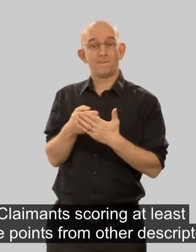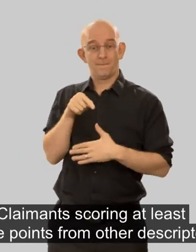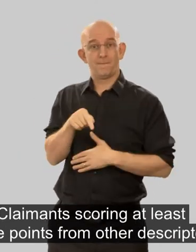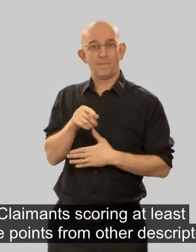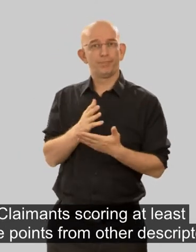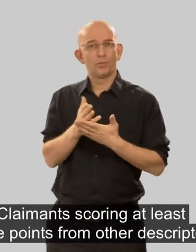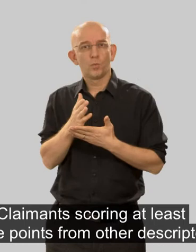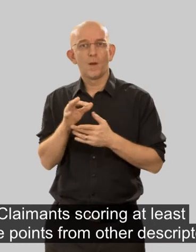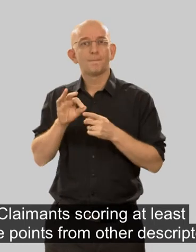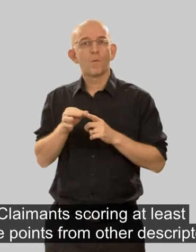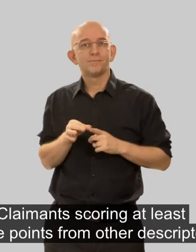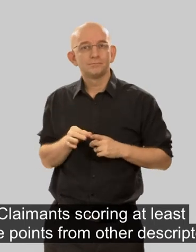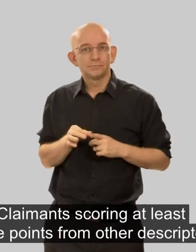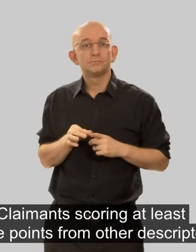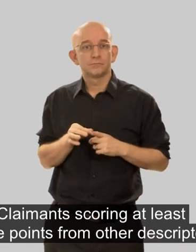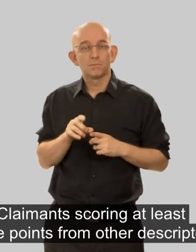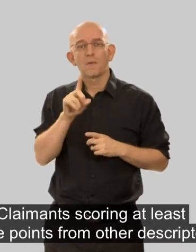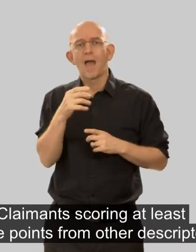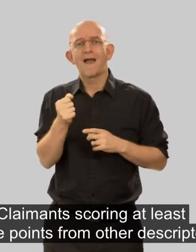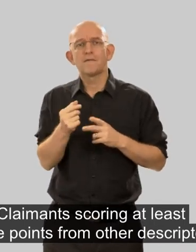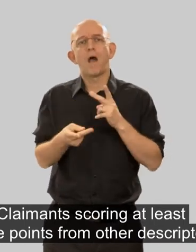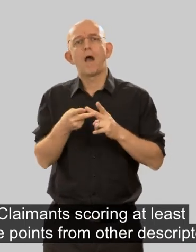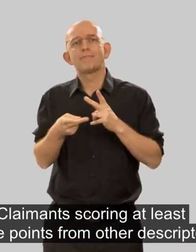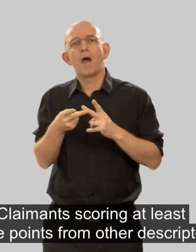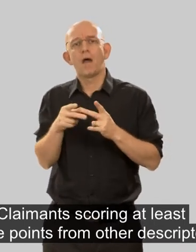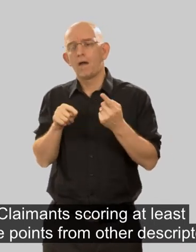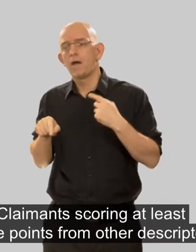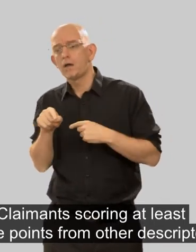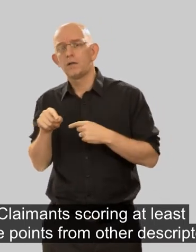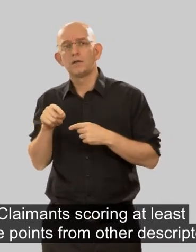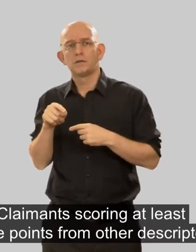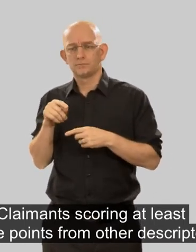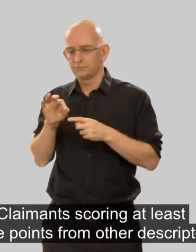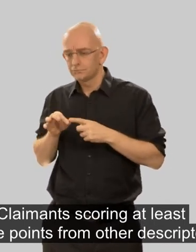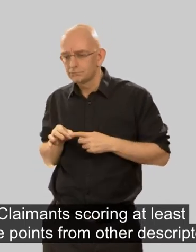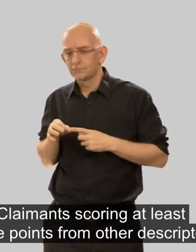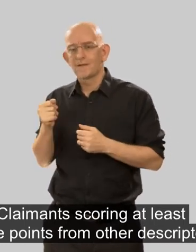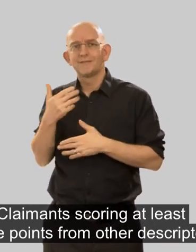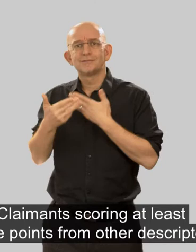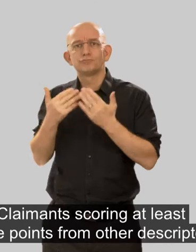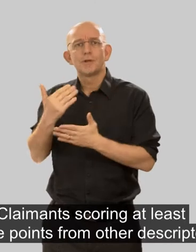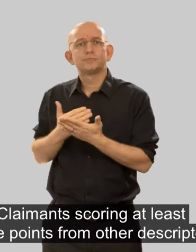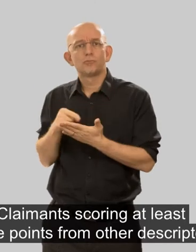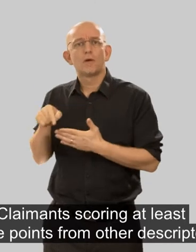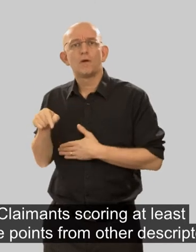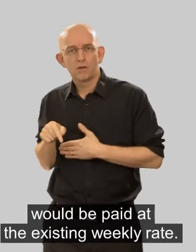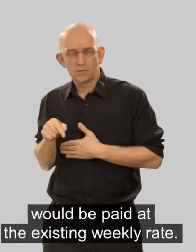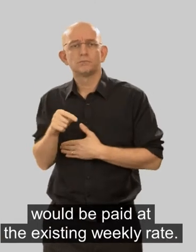claimants scoring at least some points from other descriptors would be paid at the existing